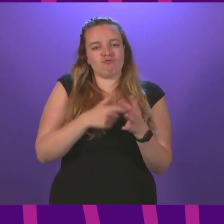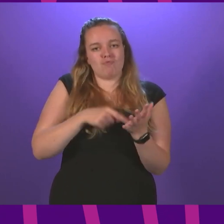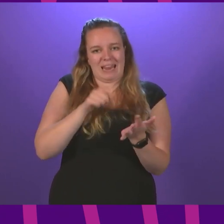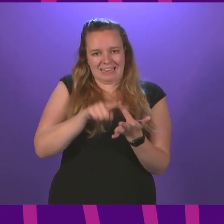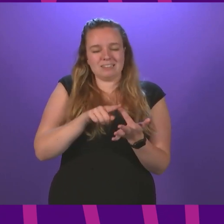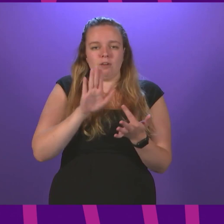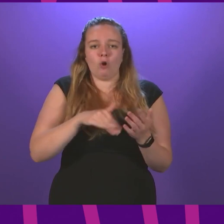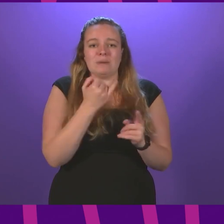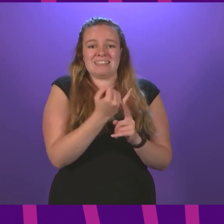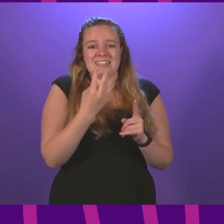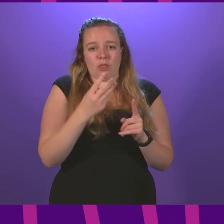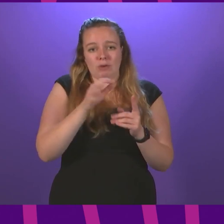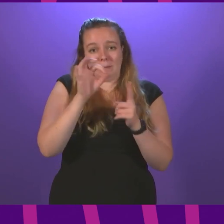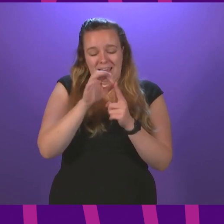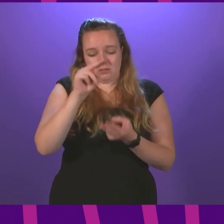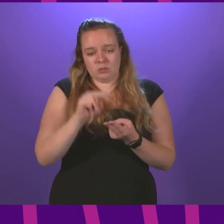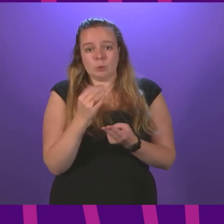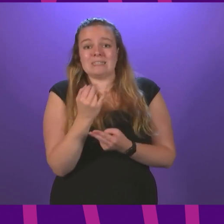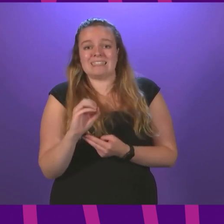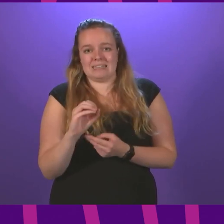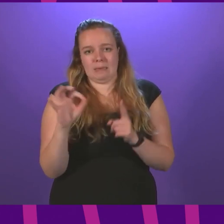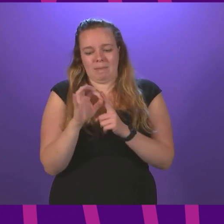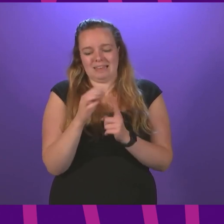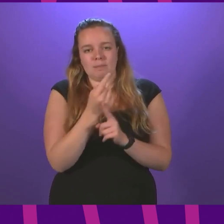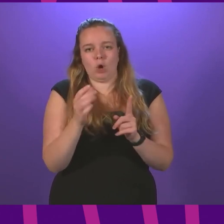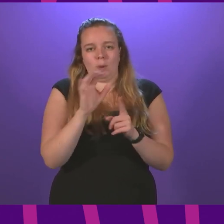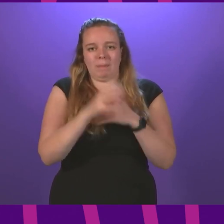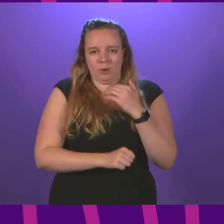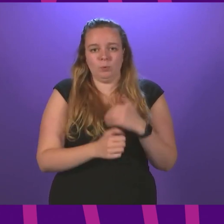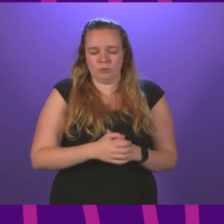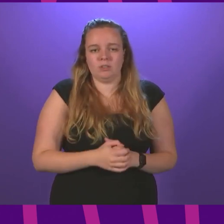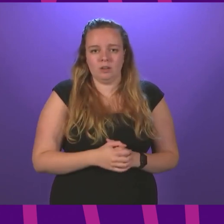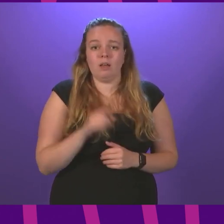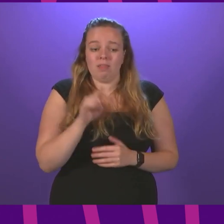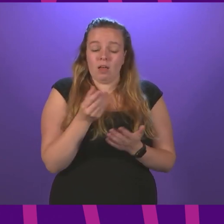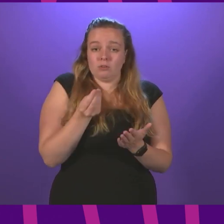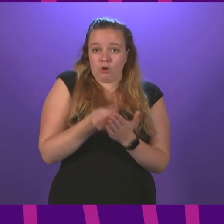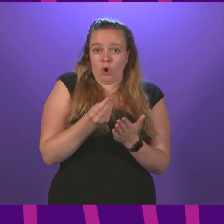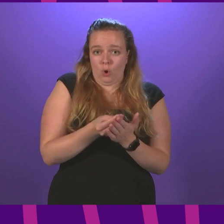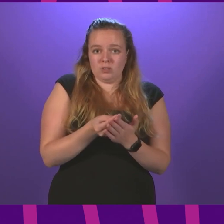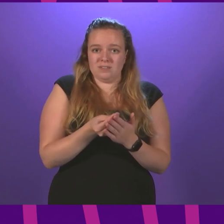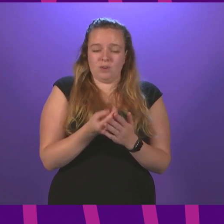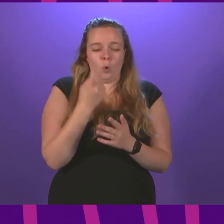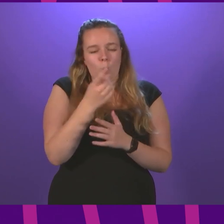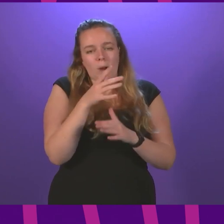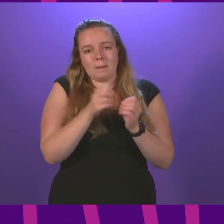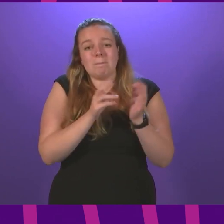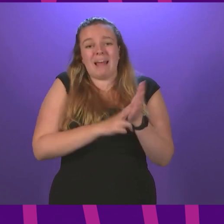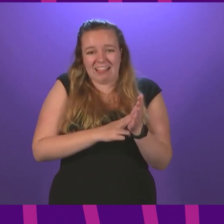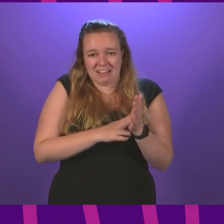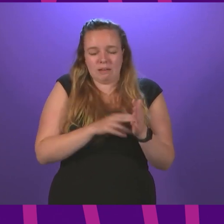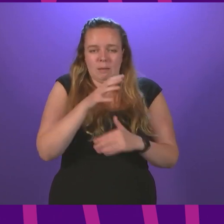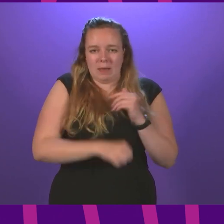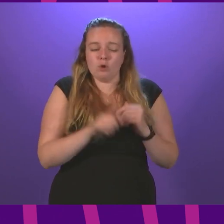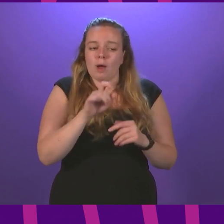63 pence per pound to 60 pence per pound. This will still cost in the region of a billion pounds, but it would